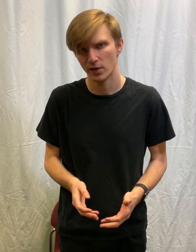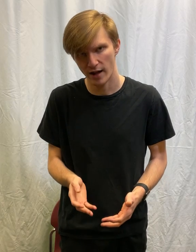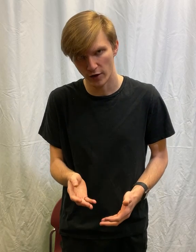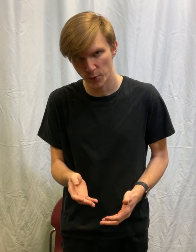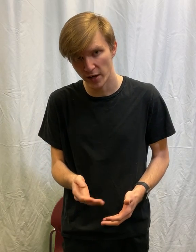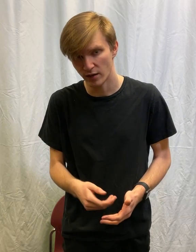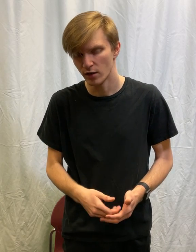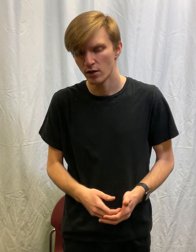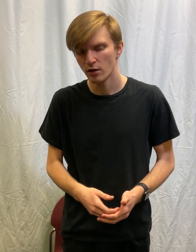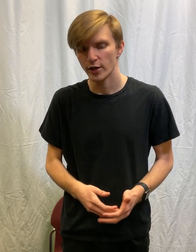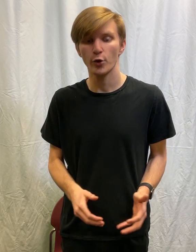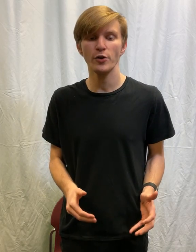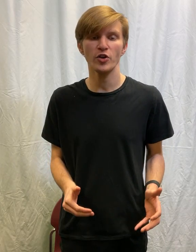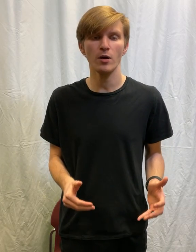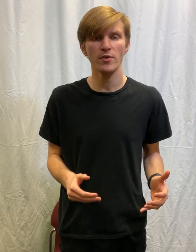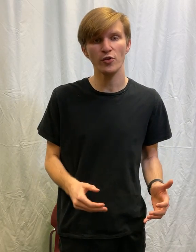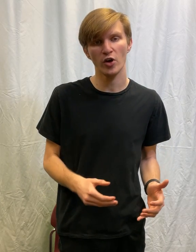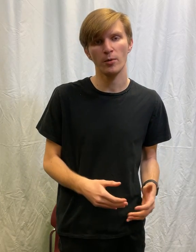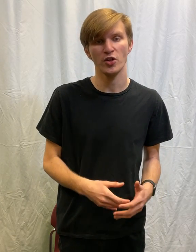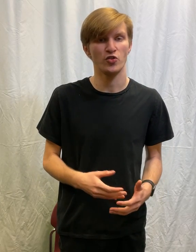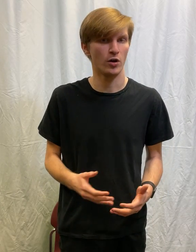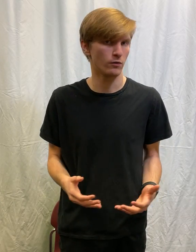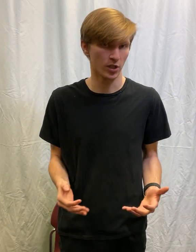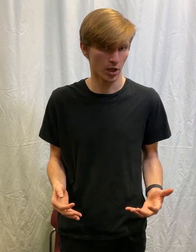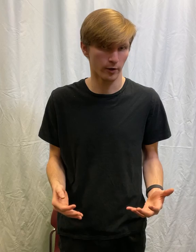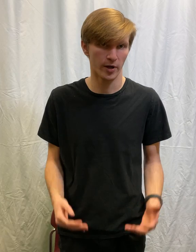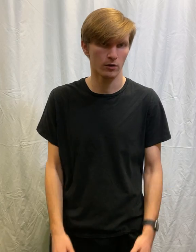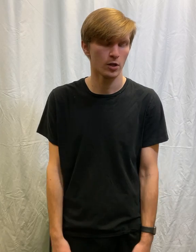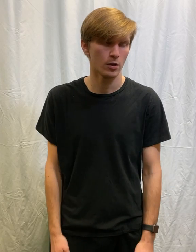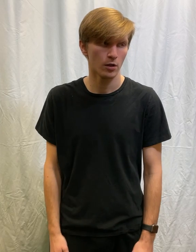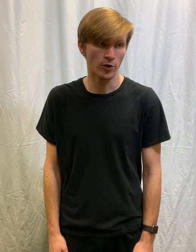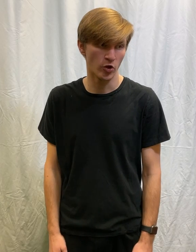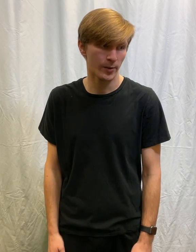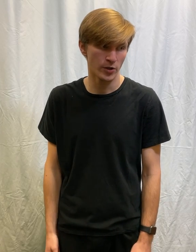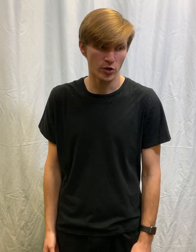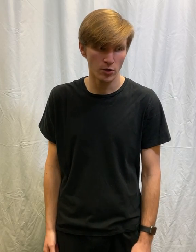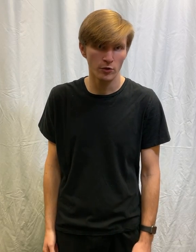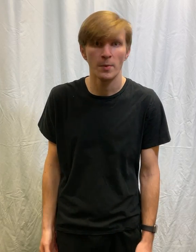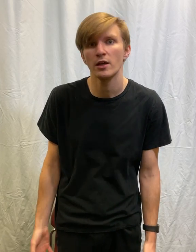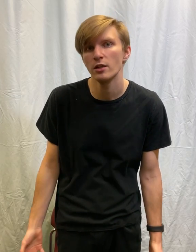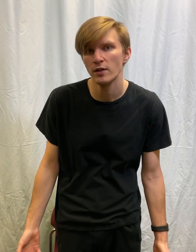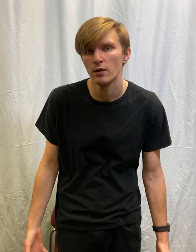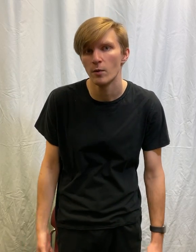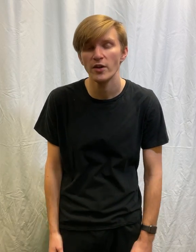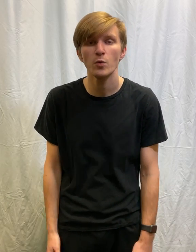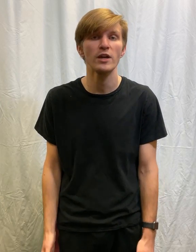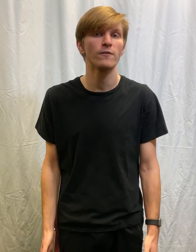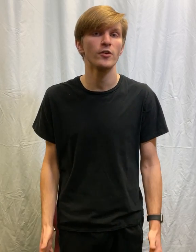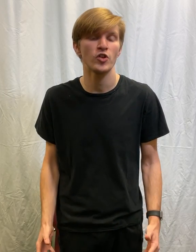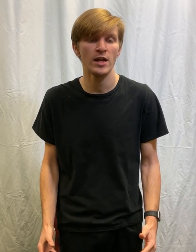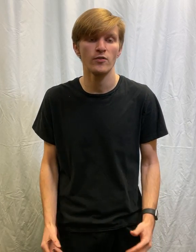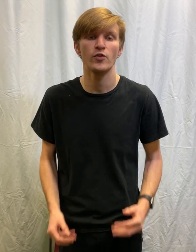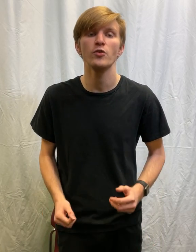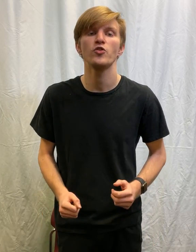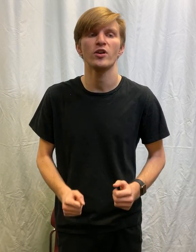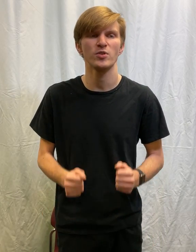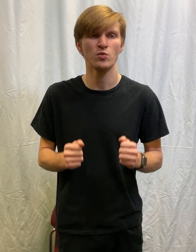I'll explain. A toy job is a job that you don't really care about. A job that you do to make a living while you wait for the chance to do the job that you